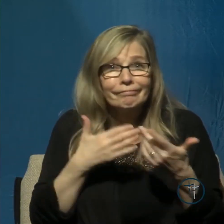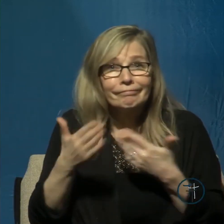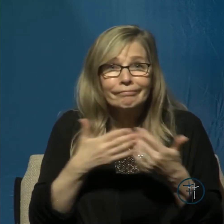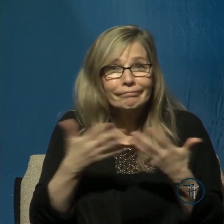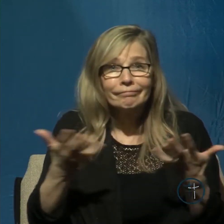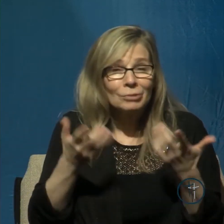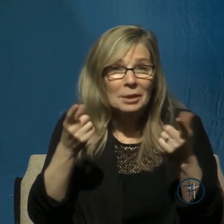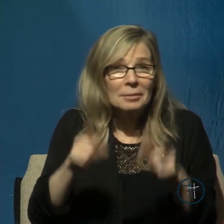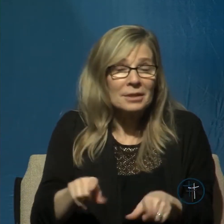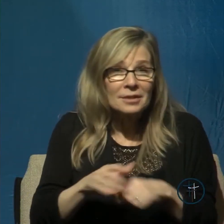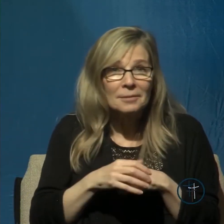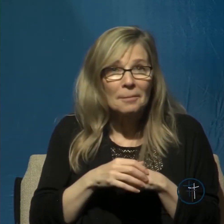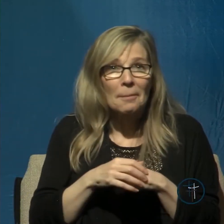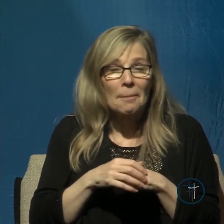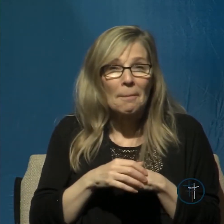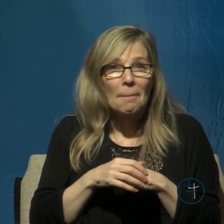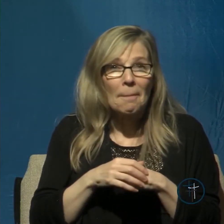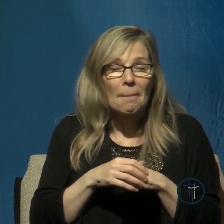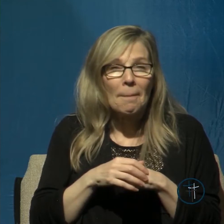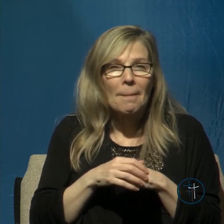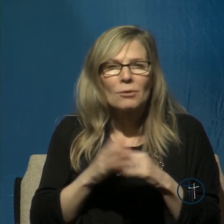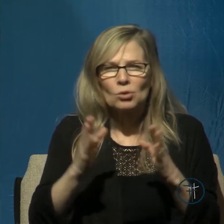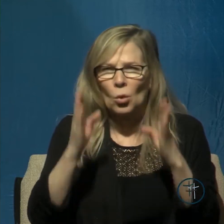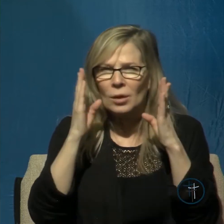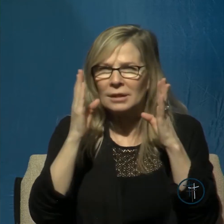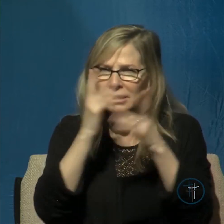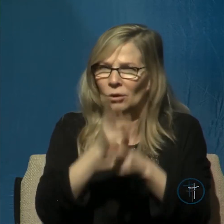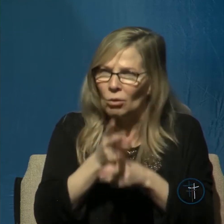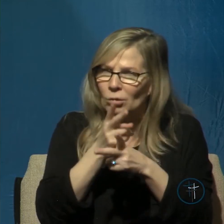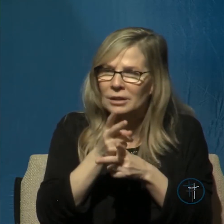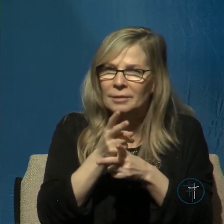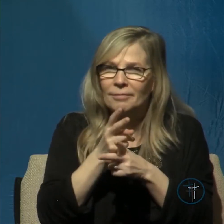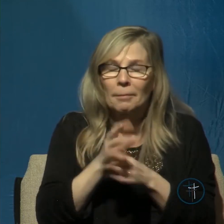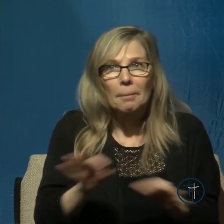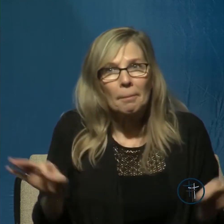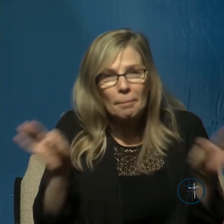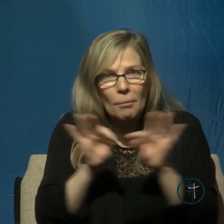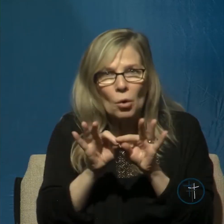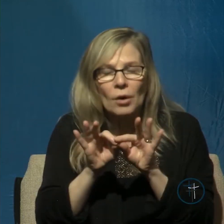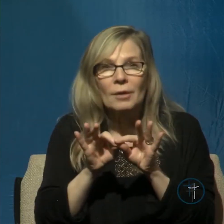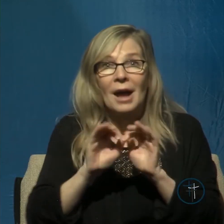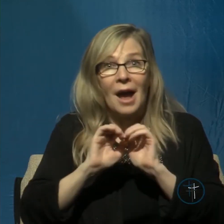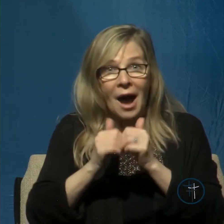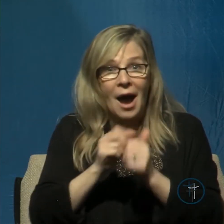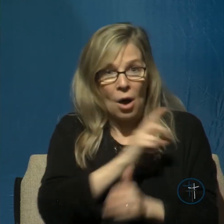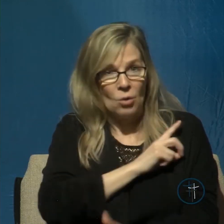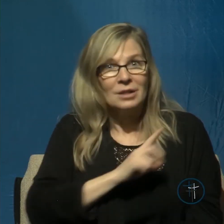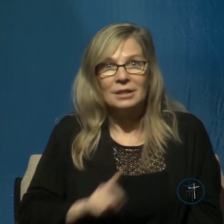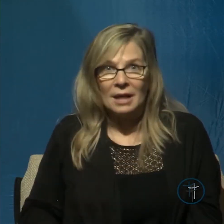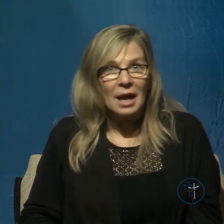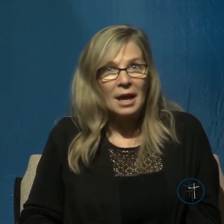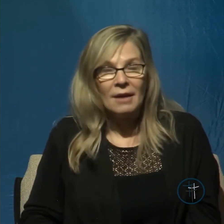listen closely this is so important because the way that David came came to this point of